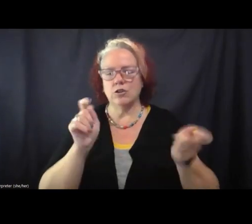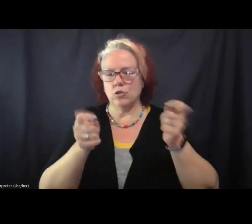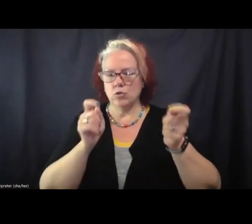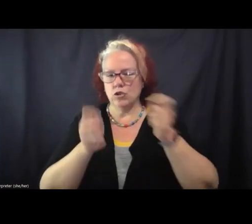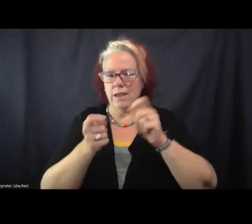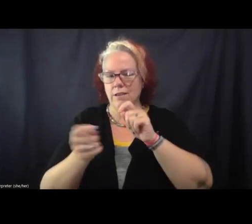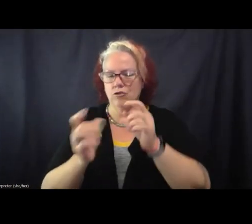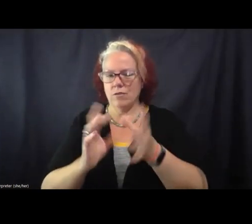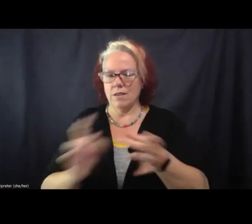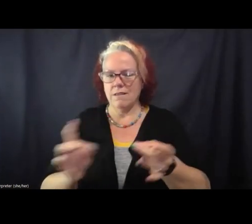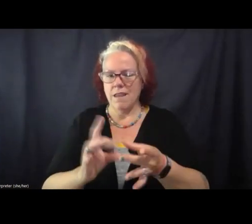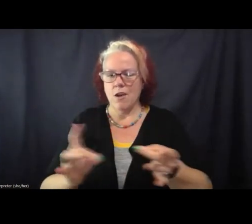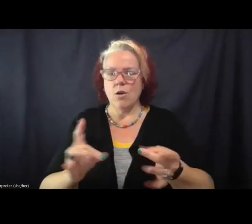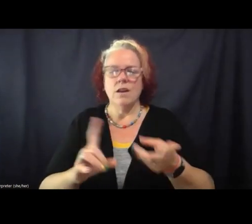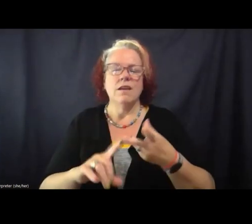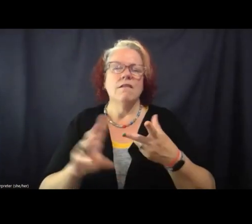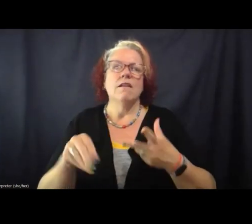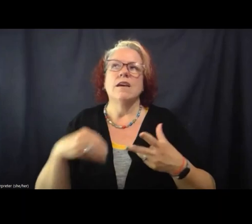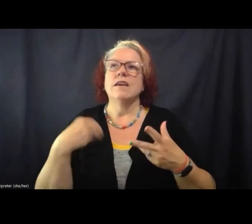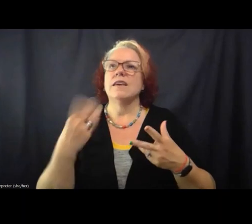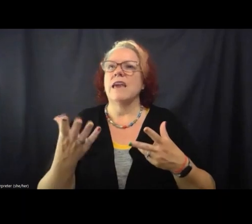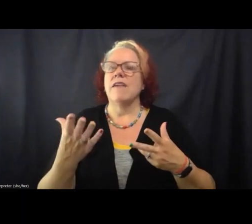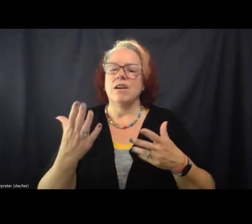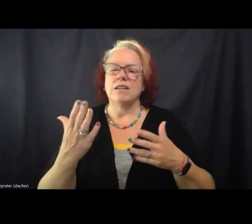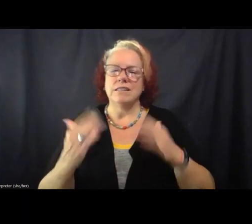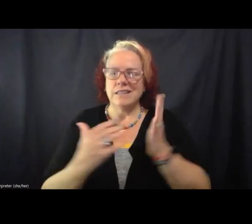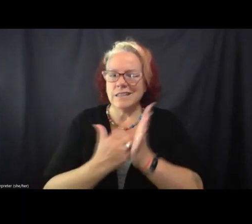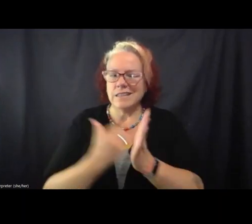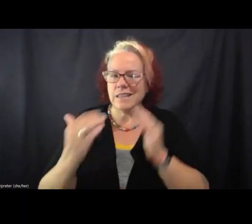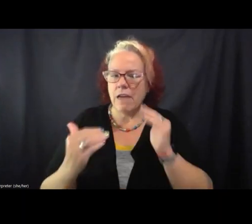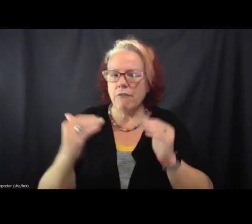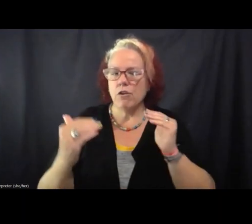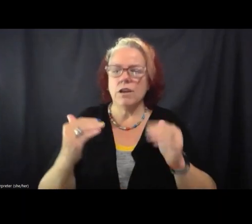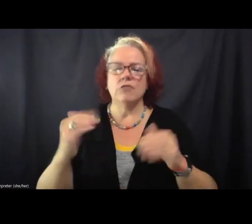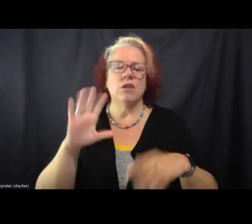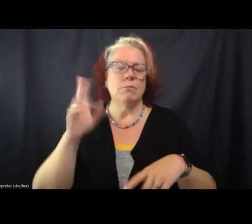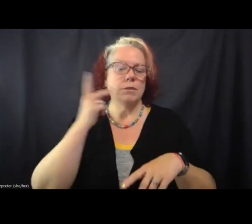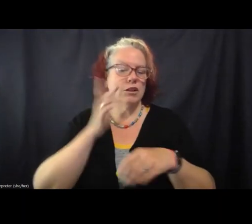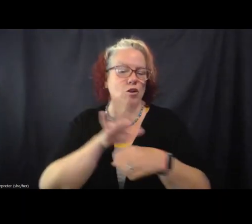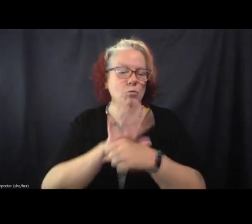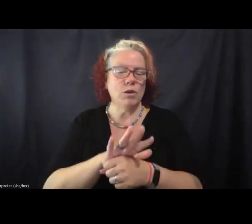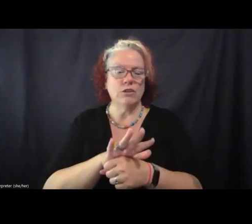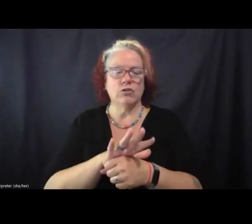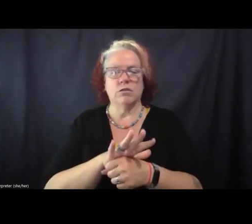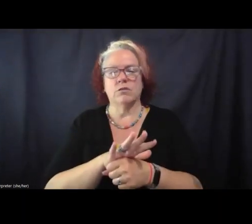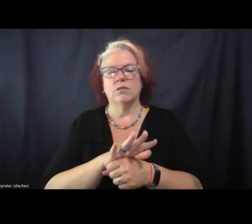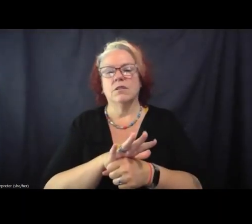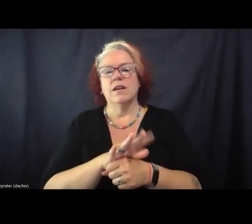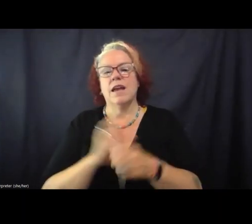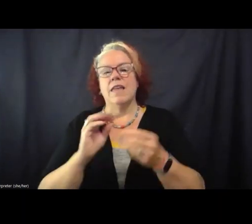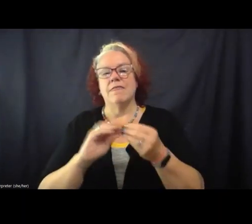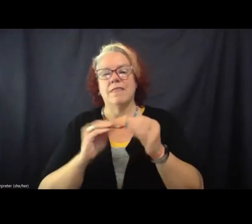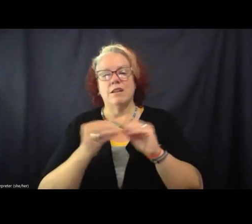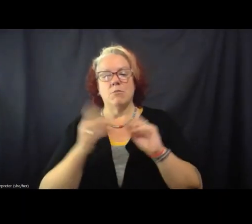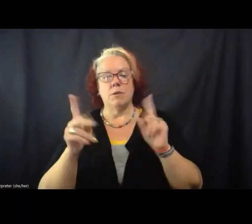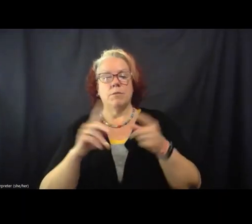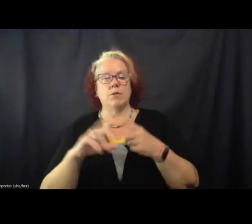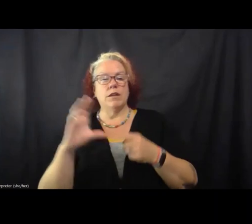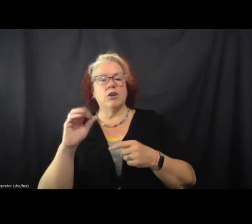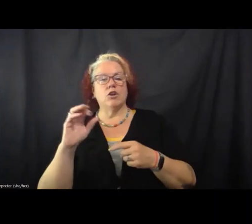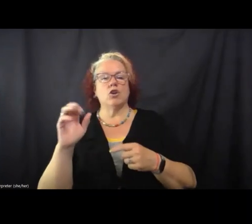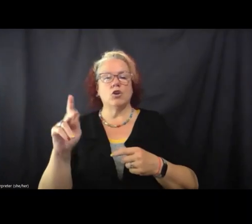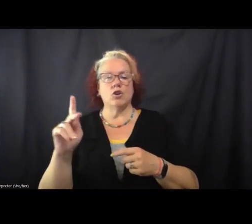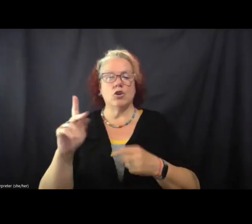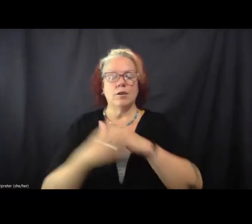leverage and political pressure to our campaign. And ultimately, the number of people in Cook County Jail, which includes